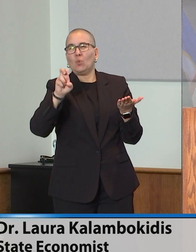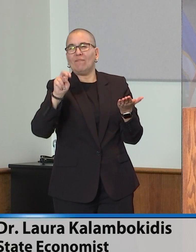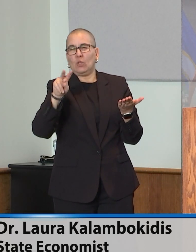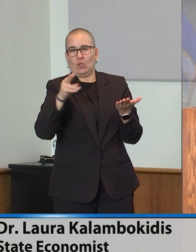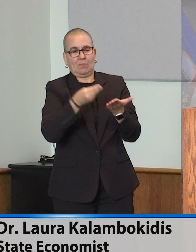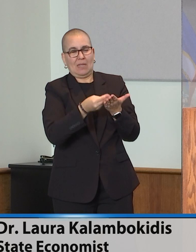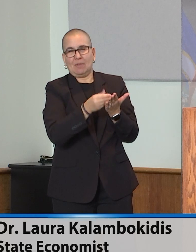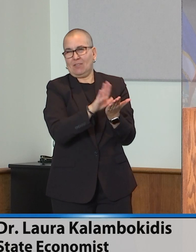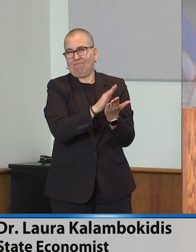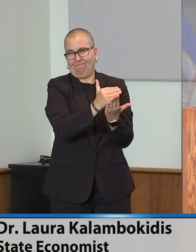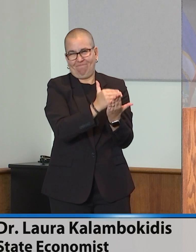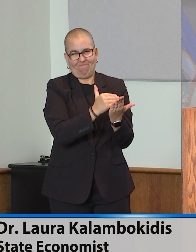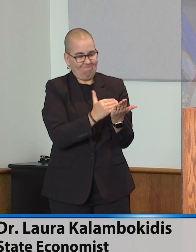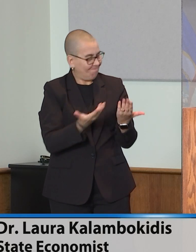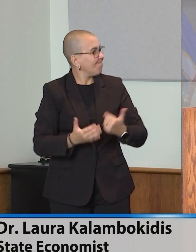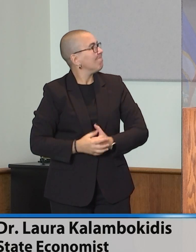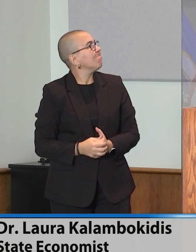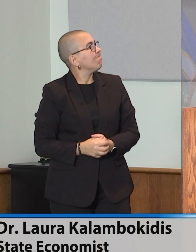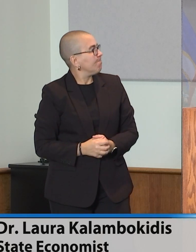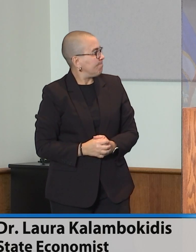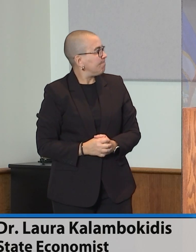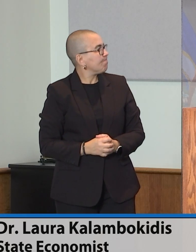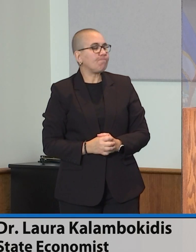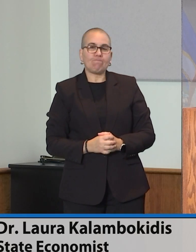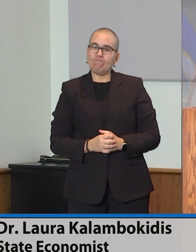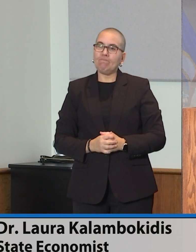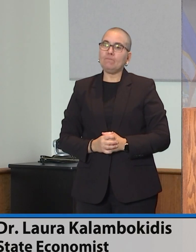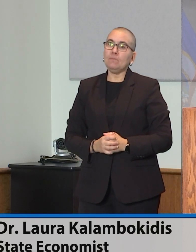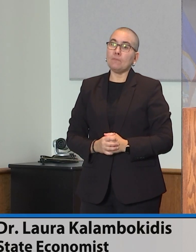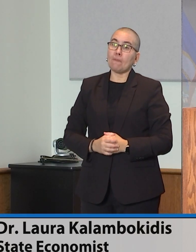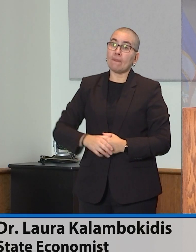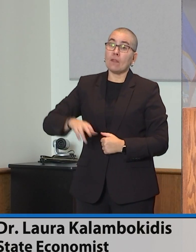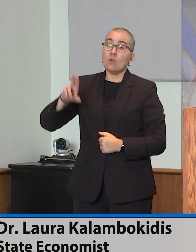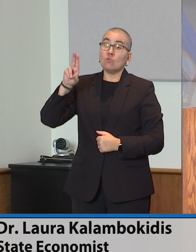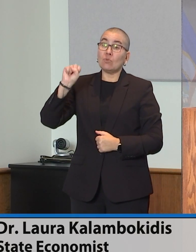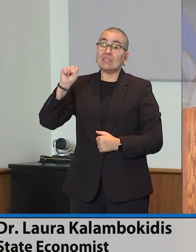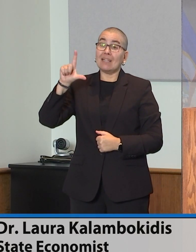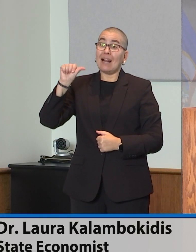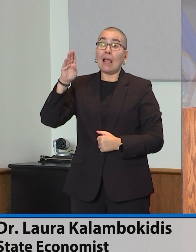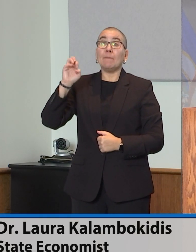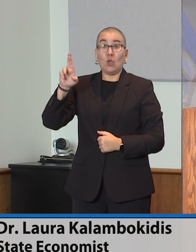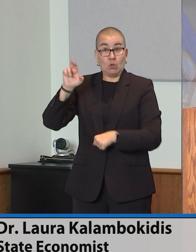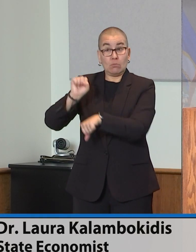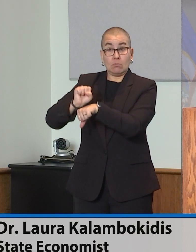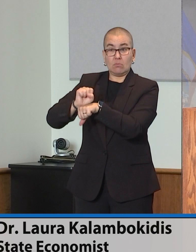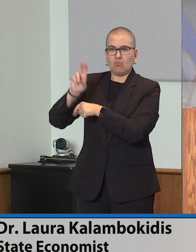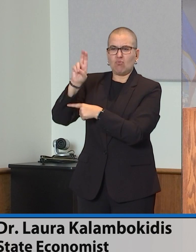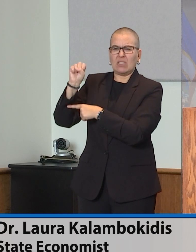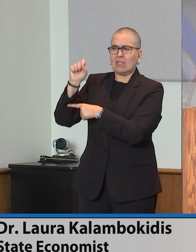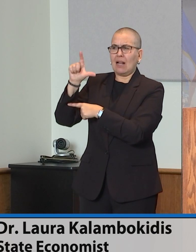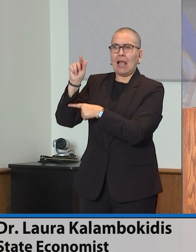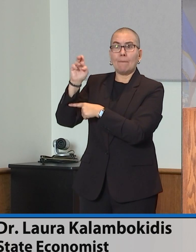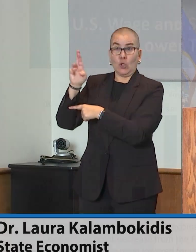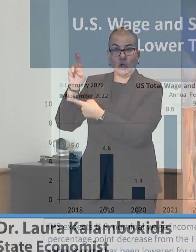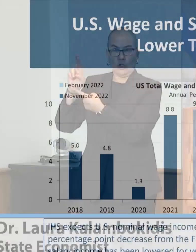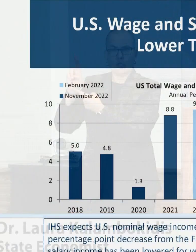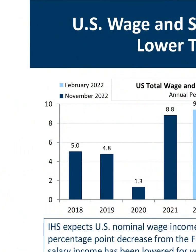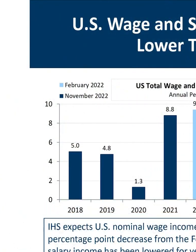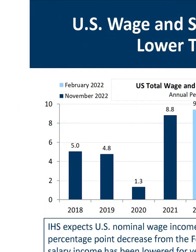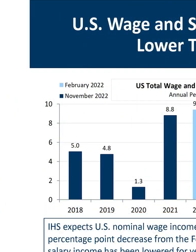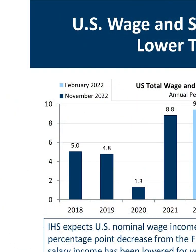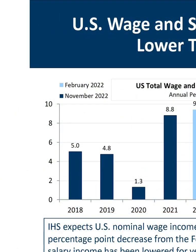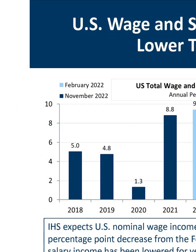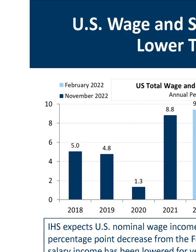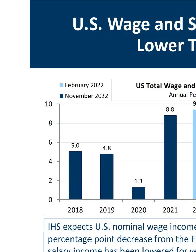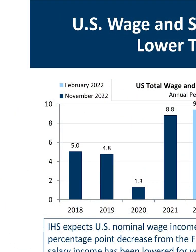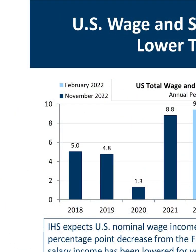Moving to the U.S. labor market, in this chart the height of the bars shows annual growth in U.S. total wage and salary income. So